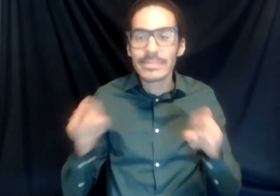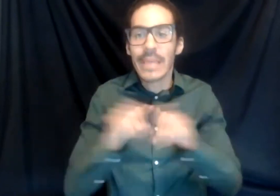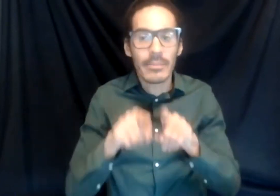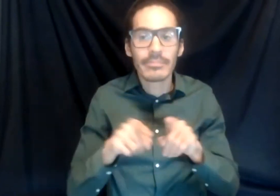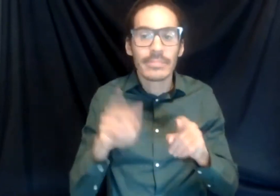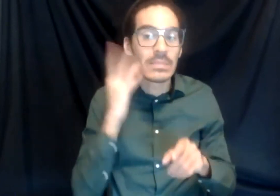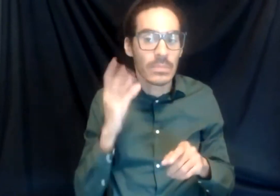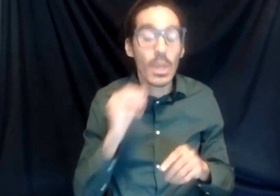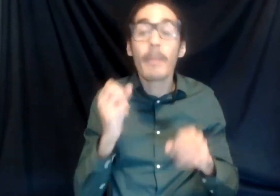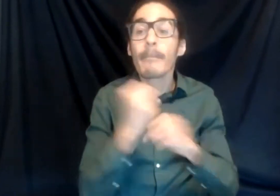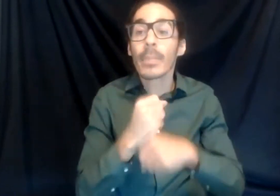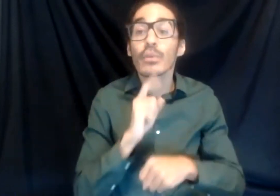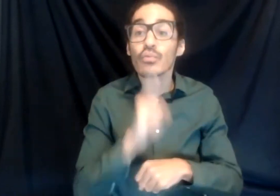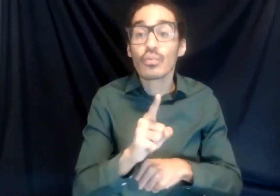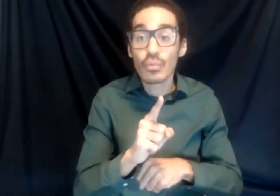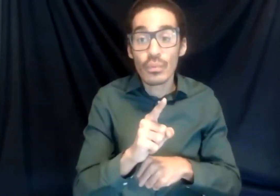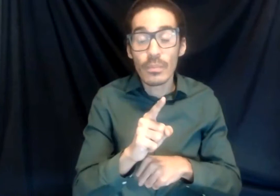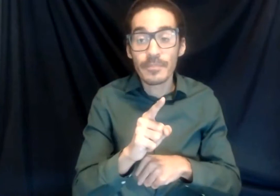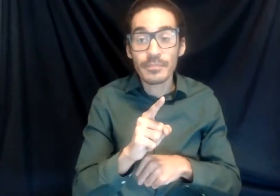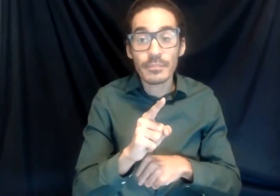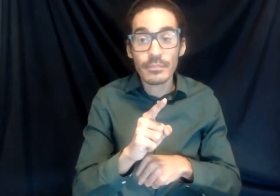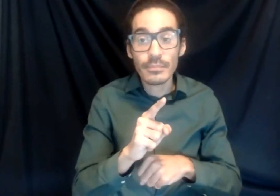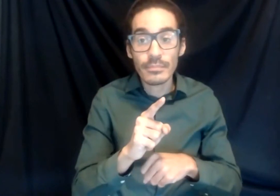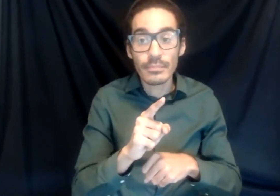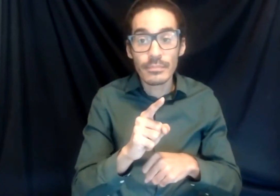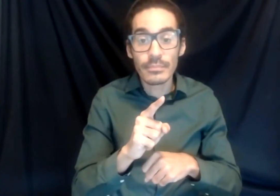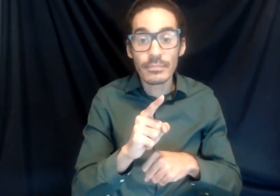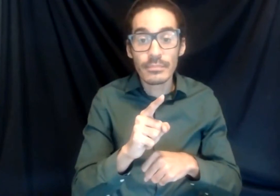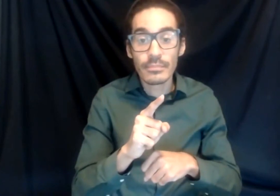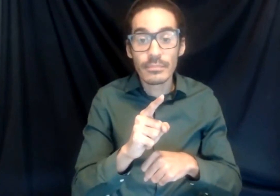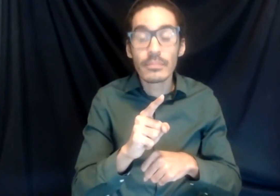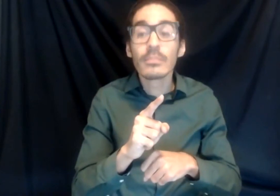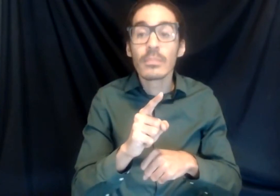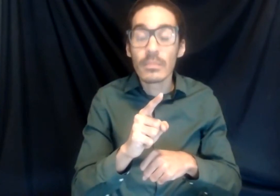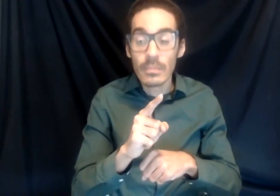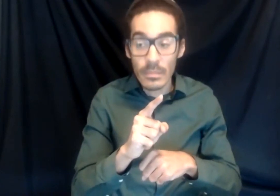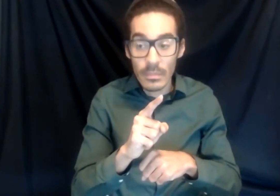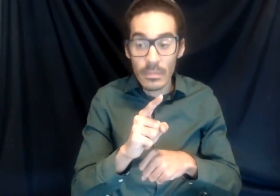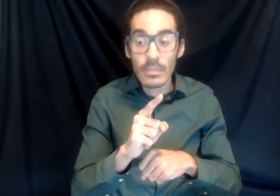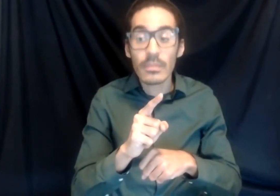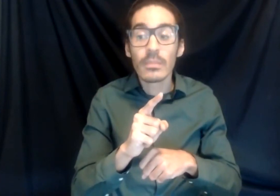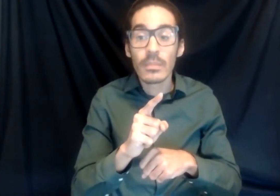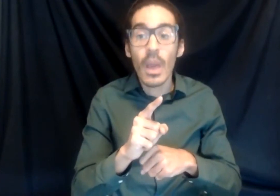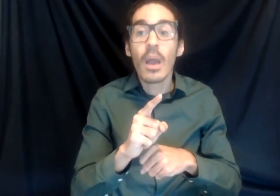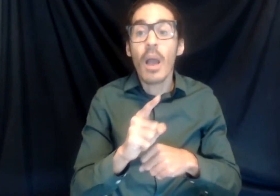sure that you make as much many events that can include as many people as possible.